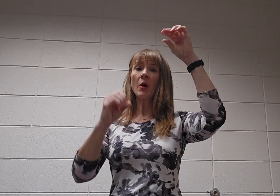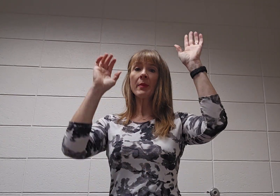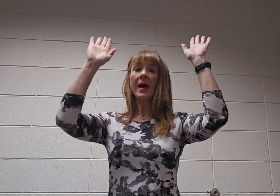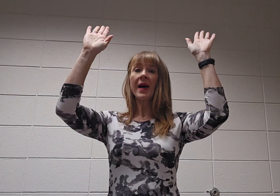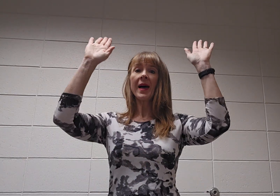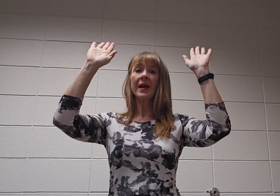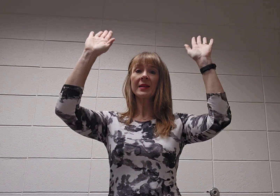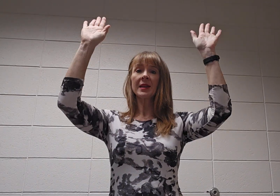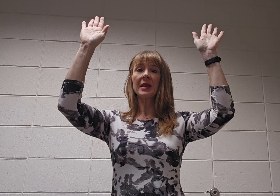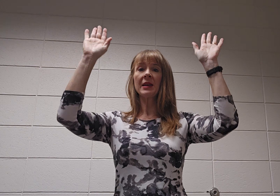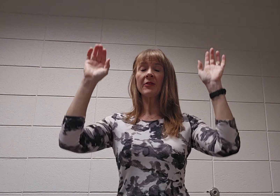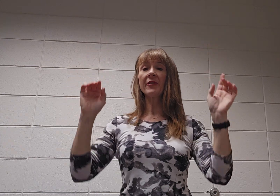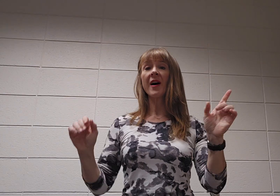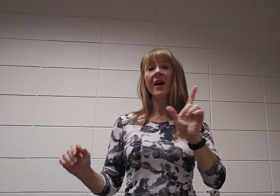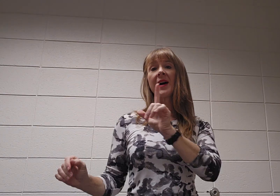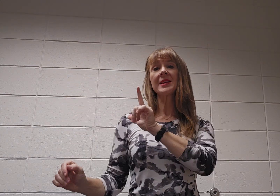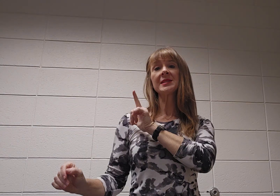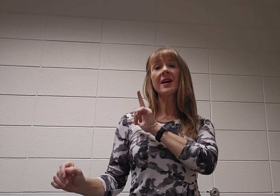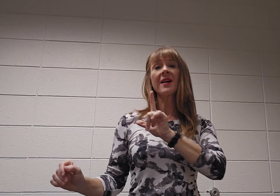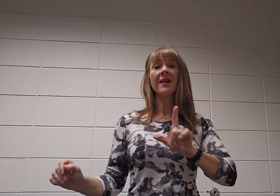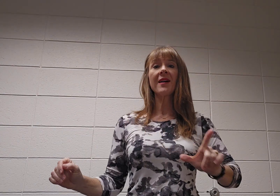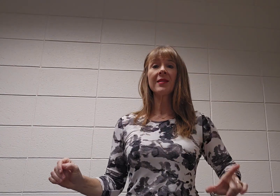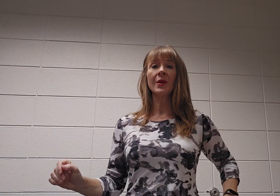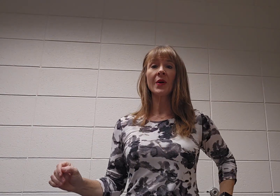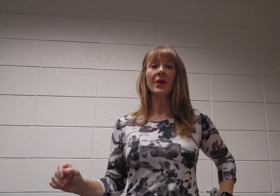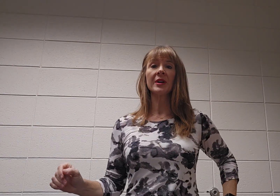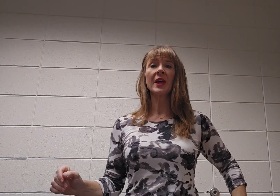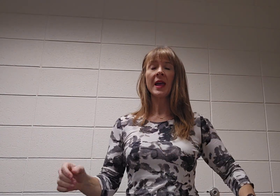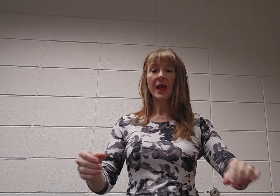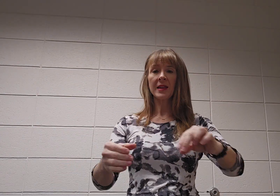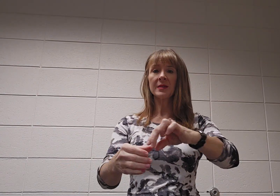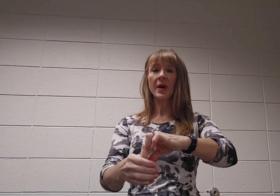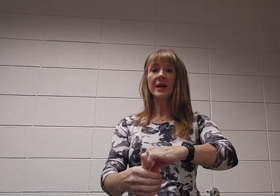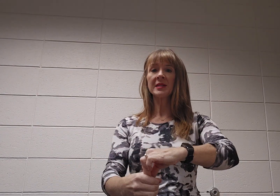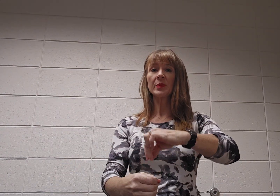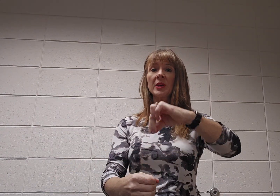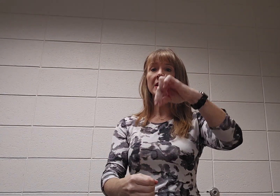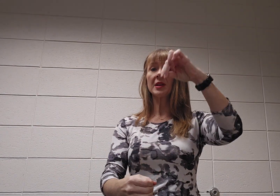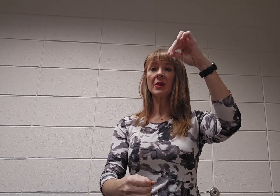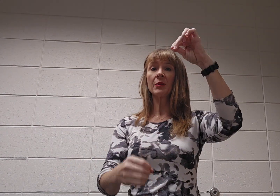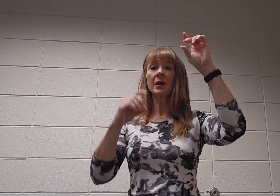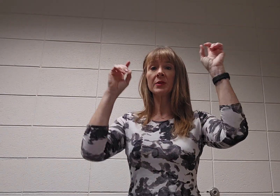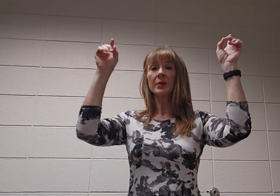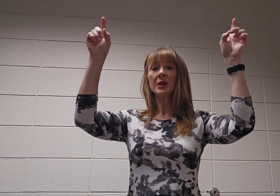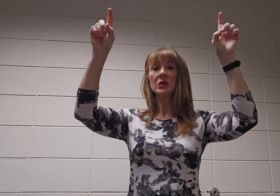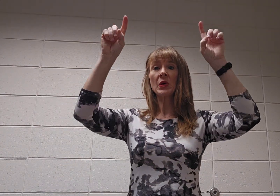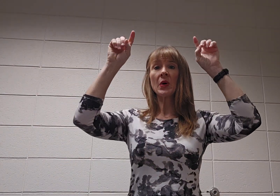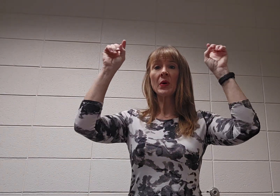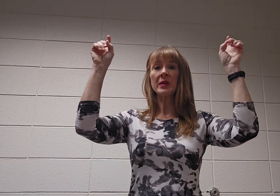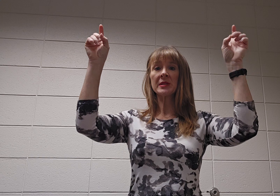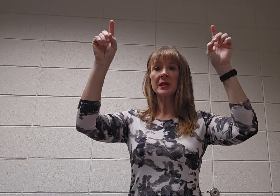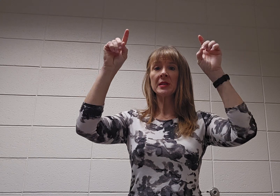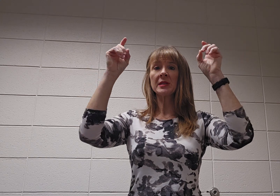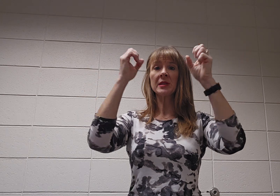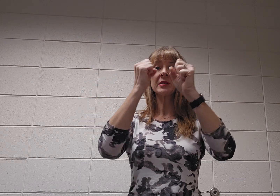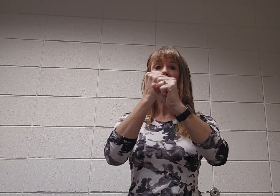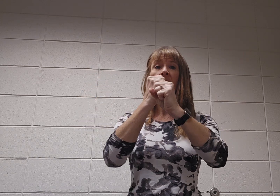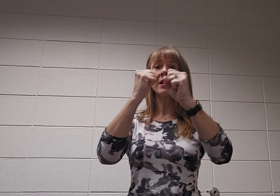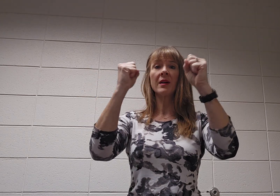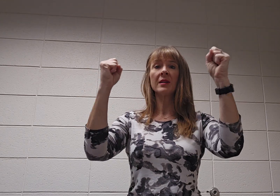magnifies the Lord, and my spirit rejoices in God